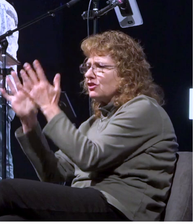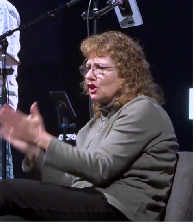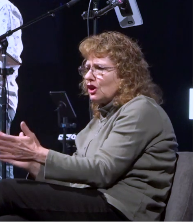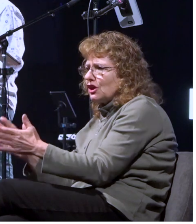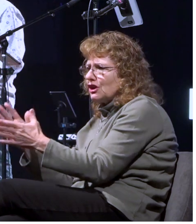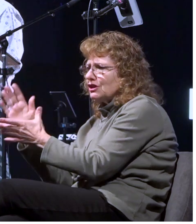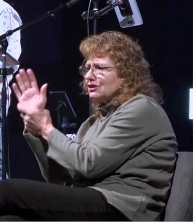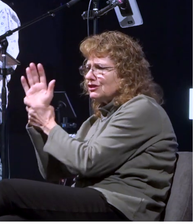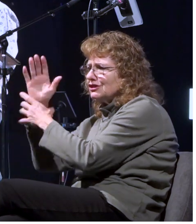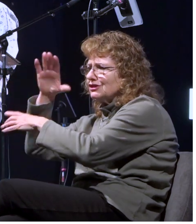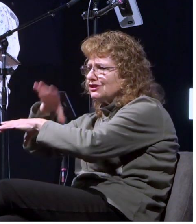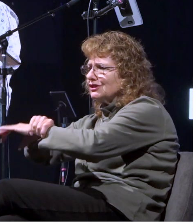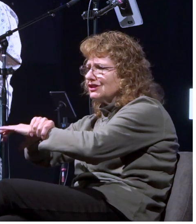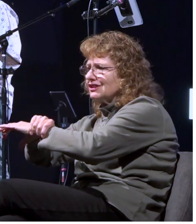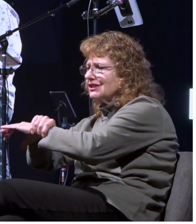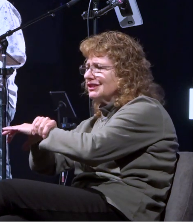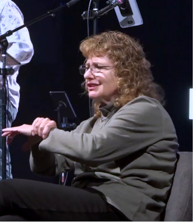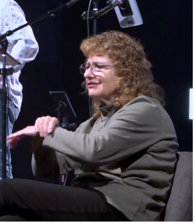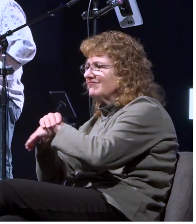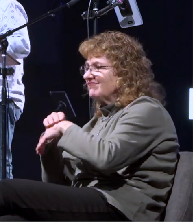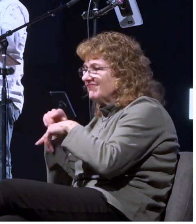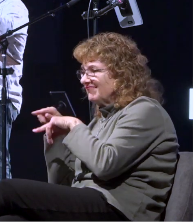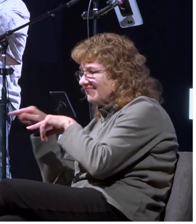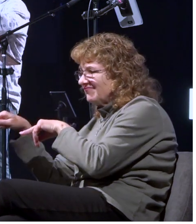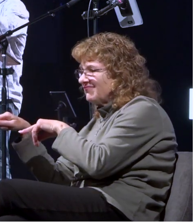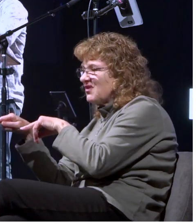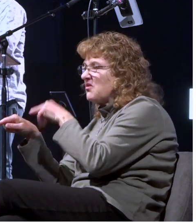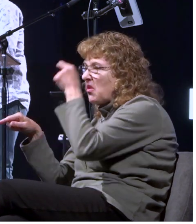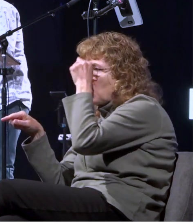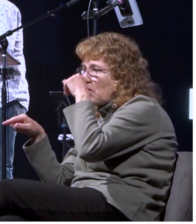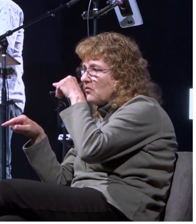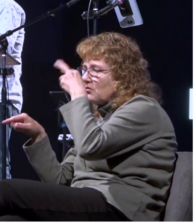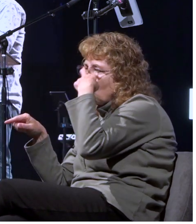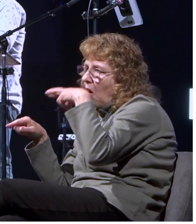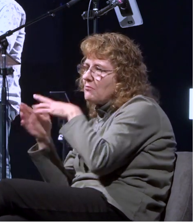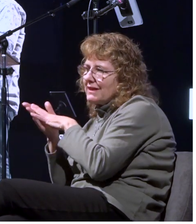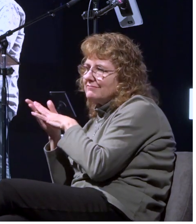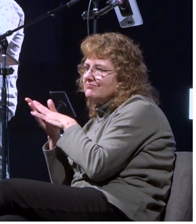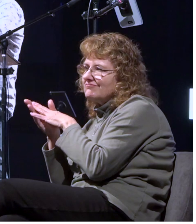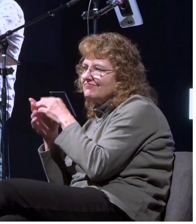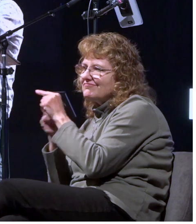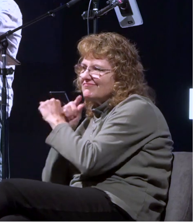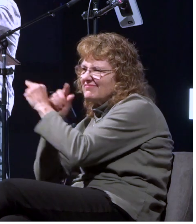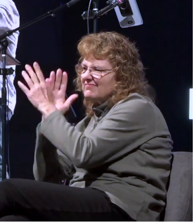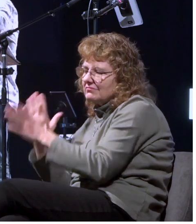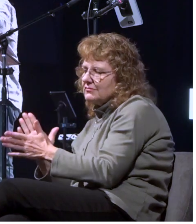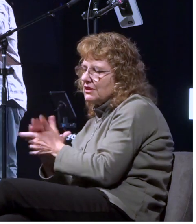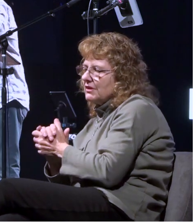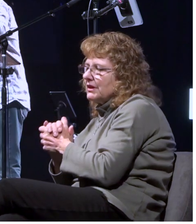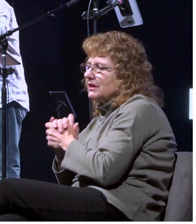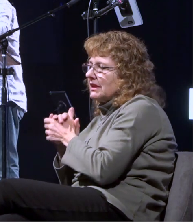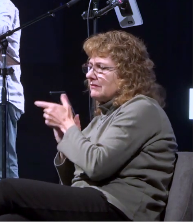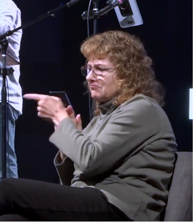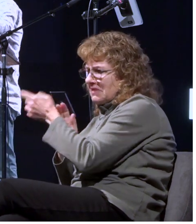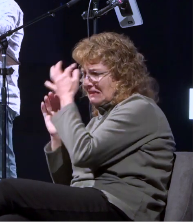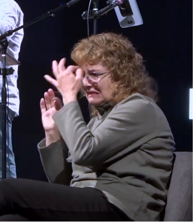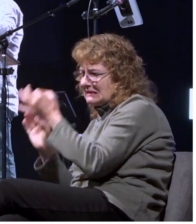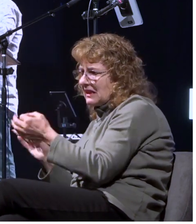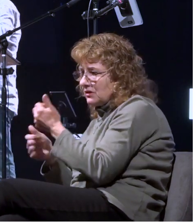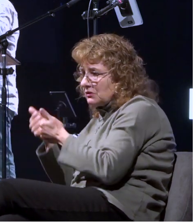as well in verse six it was the centurion who selected the ship that they were going to sail on paul didn't get